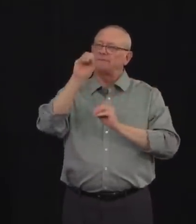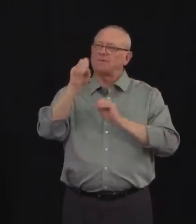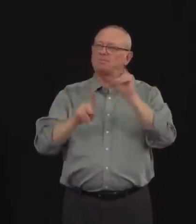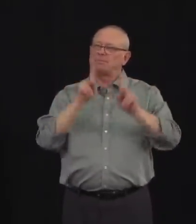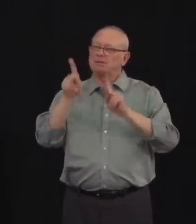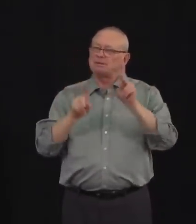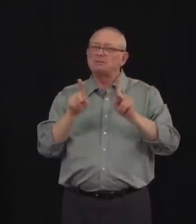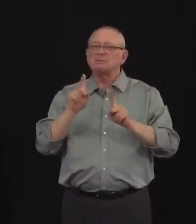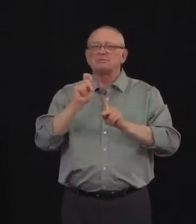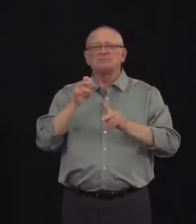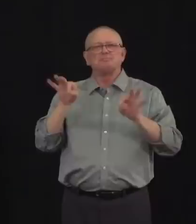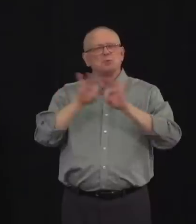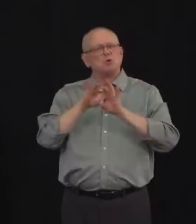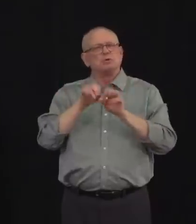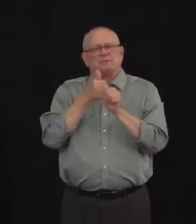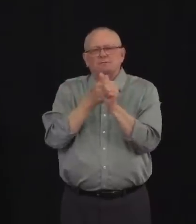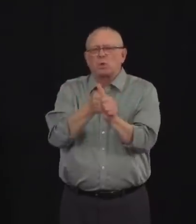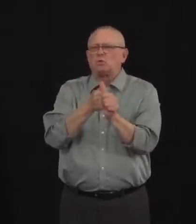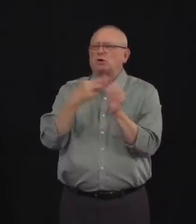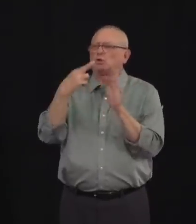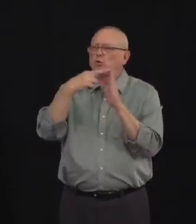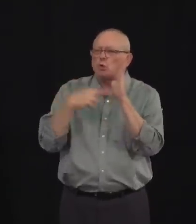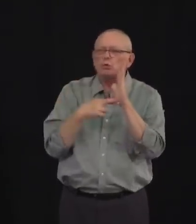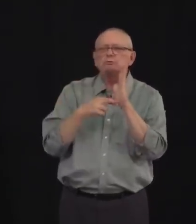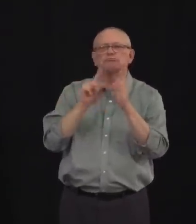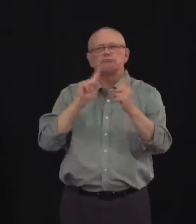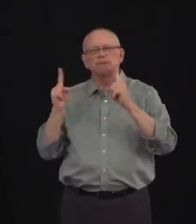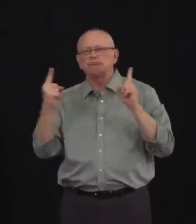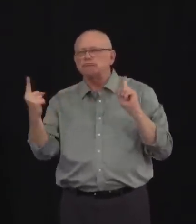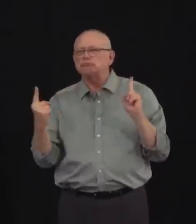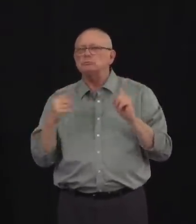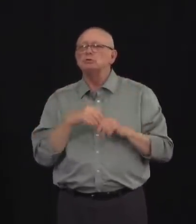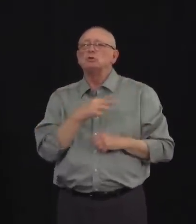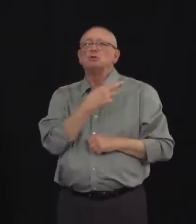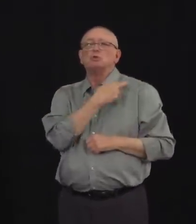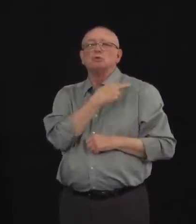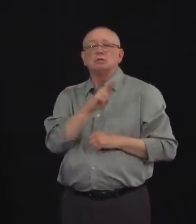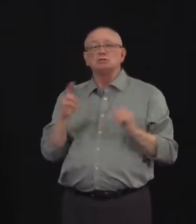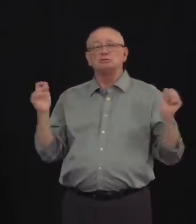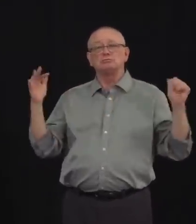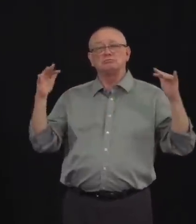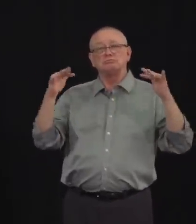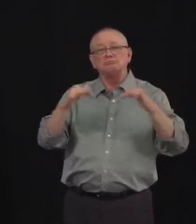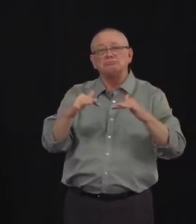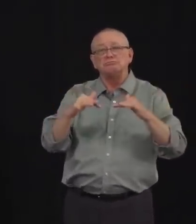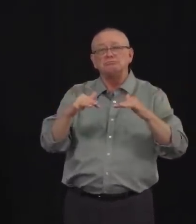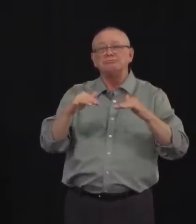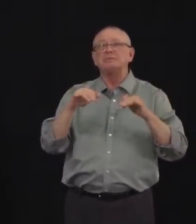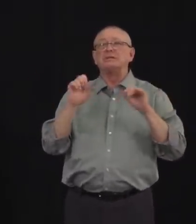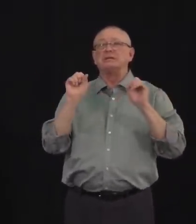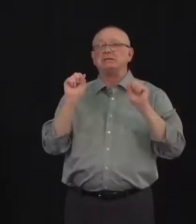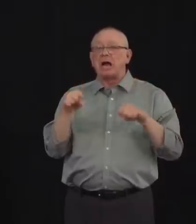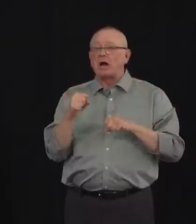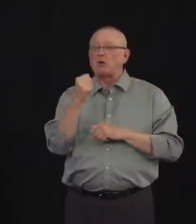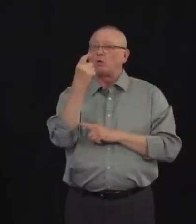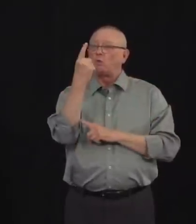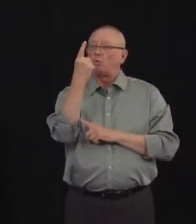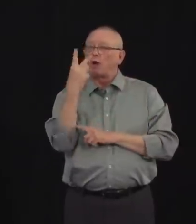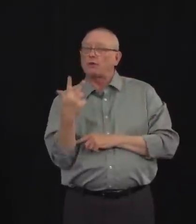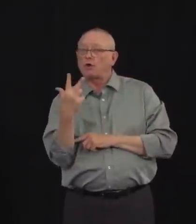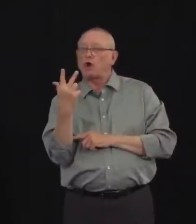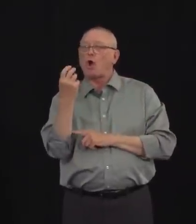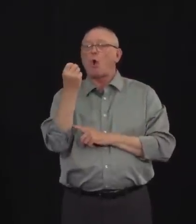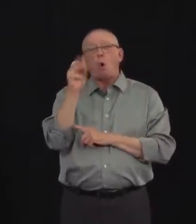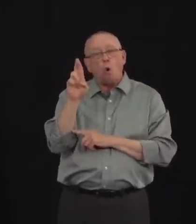Public health orders limit occupancy at places of worship to one-third of the building's capacity to a maximum of no more than 50 people,